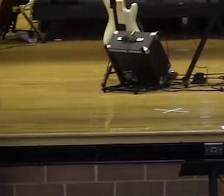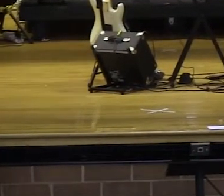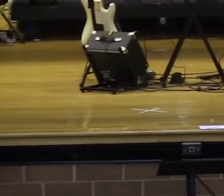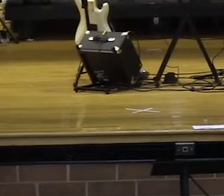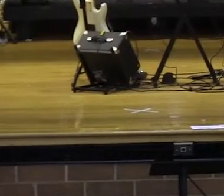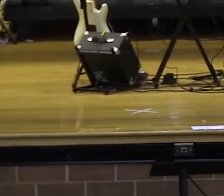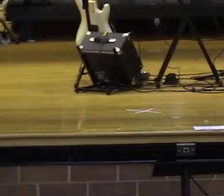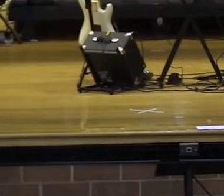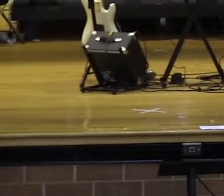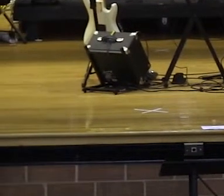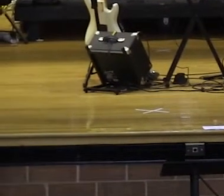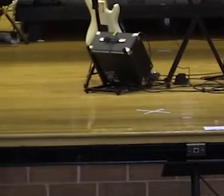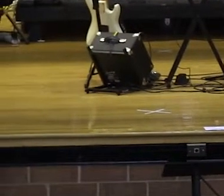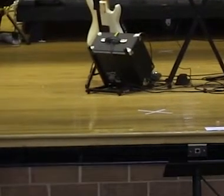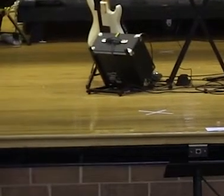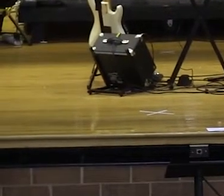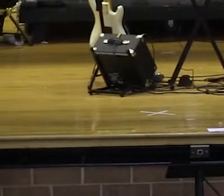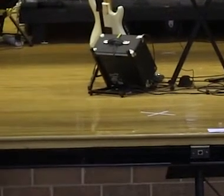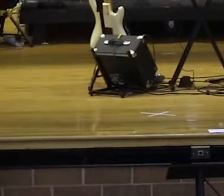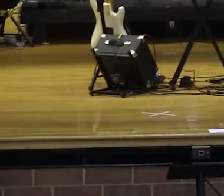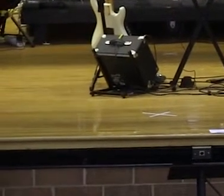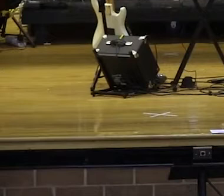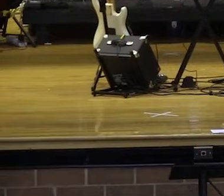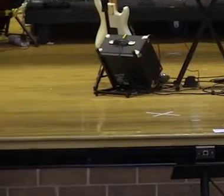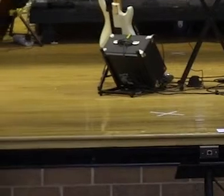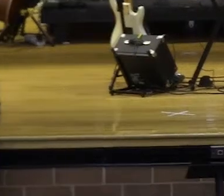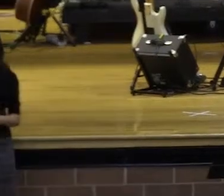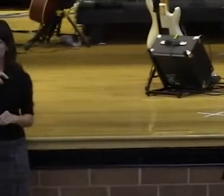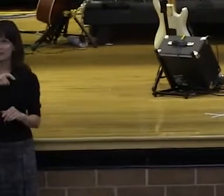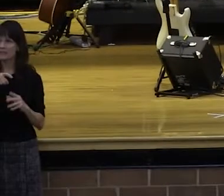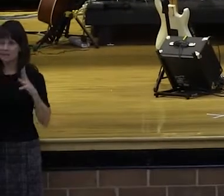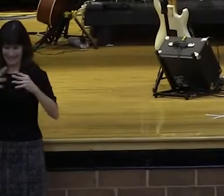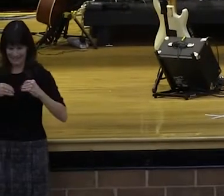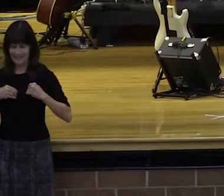if we don't, if we don't receive from God, how can we sow what we don't have?